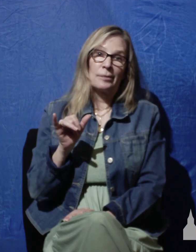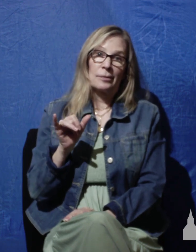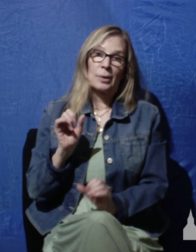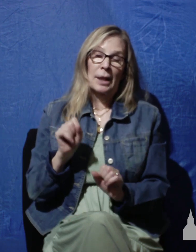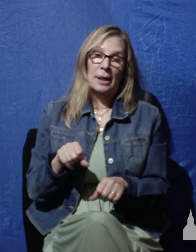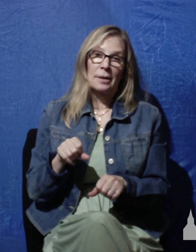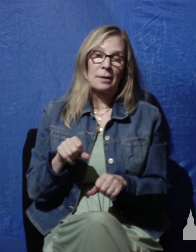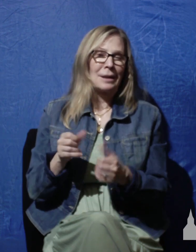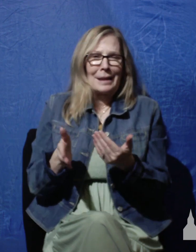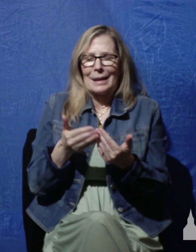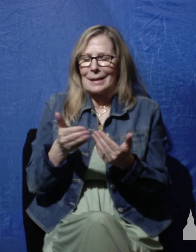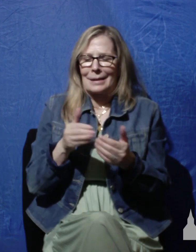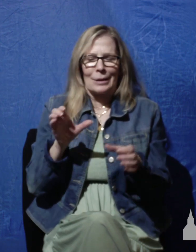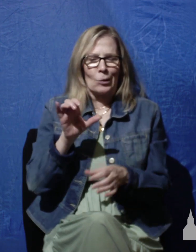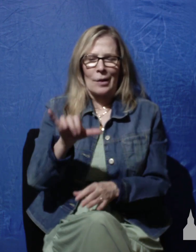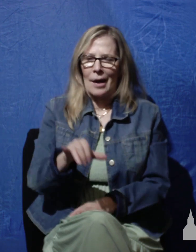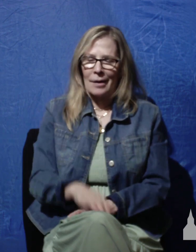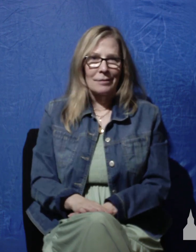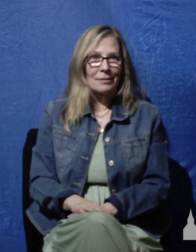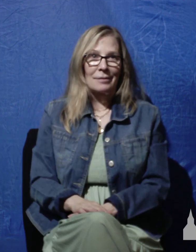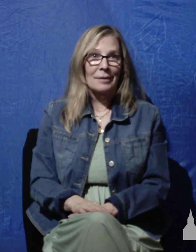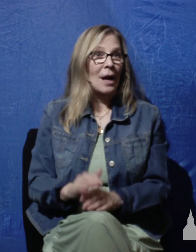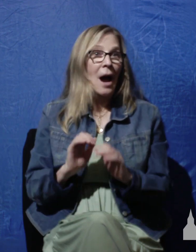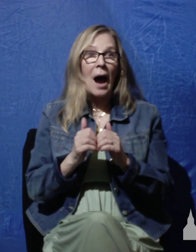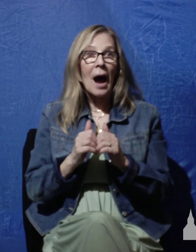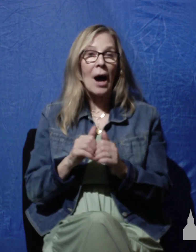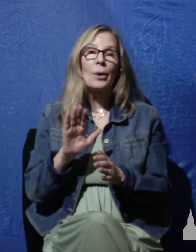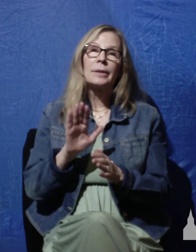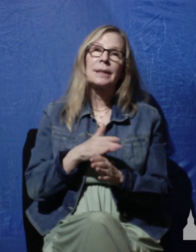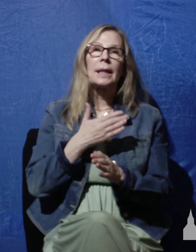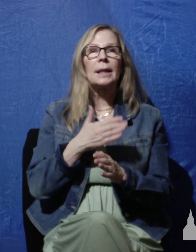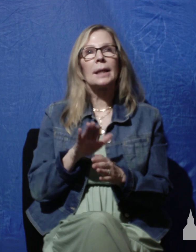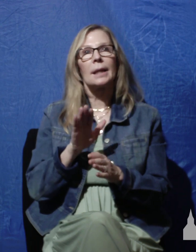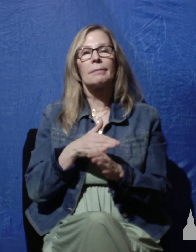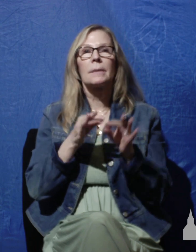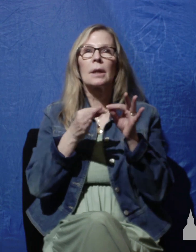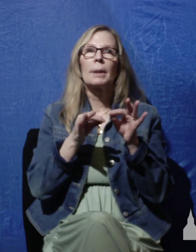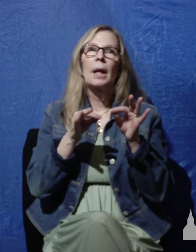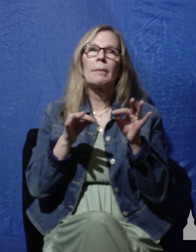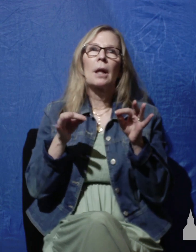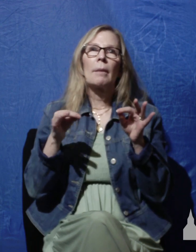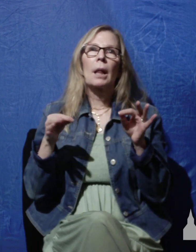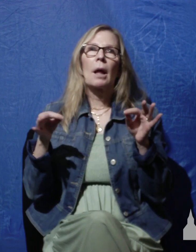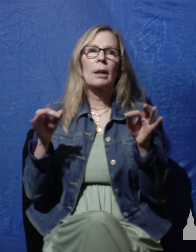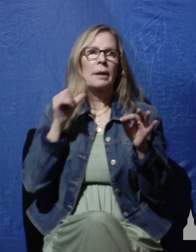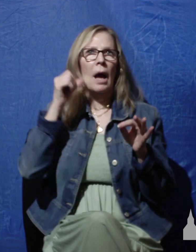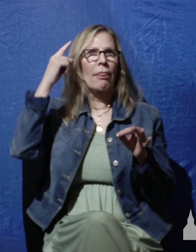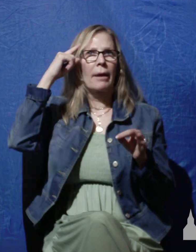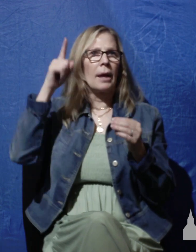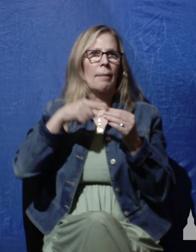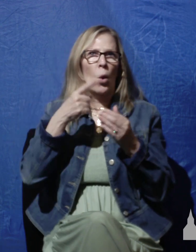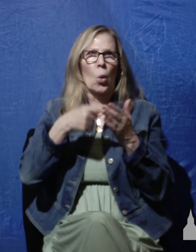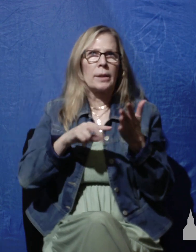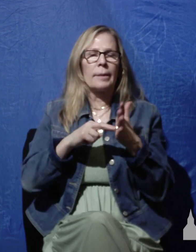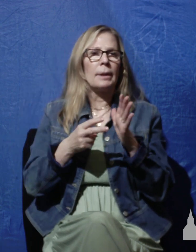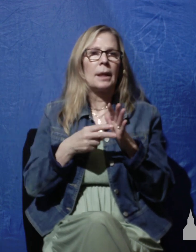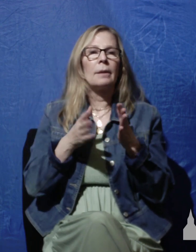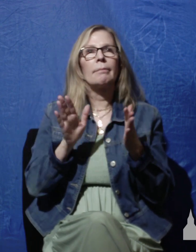We can easily do this. We do it by singing words of a song without even thinking about what these words mean